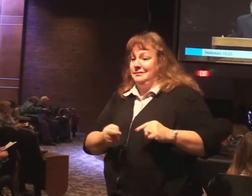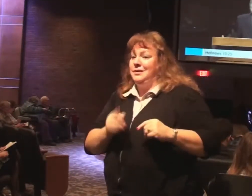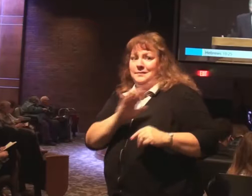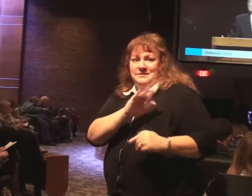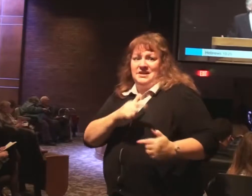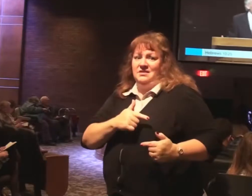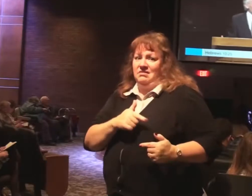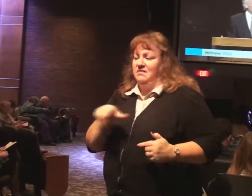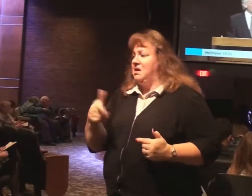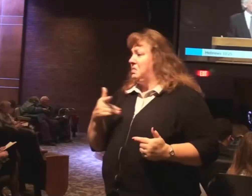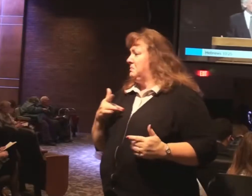others are.